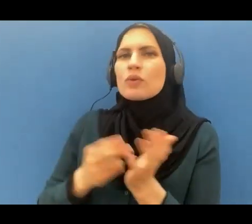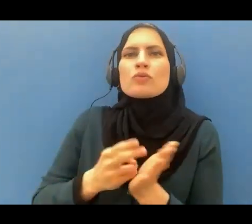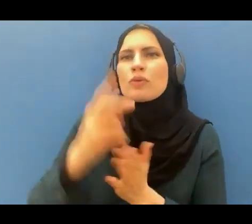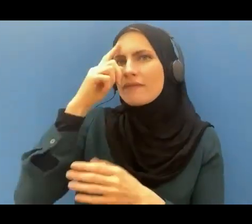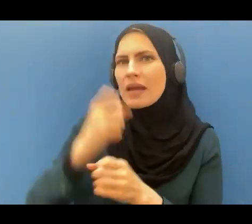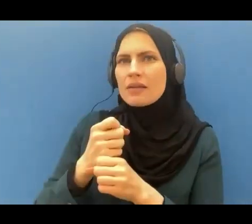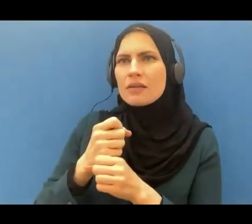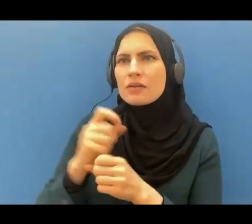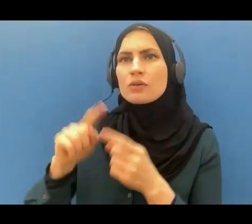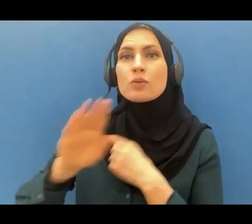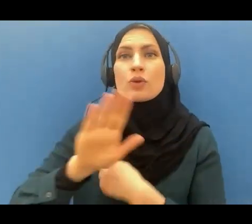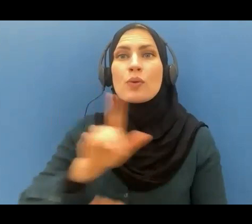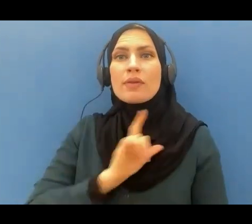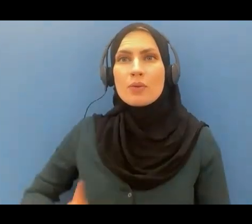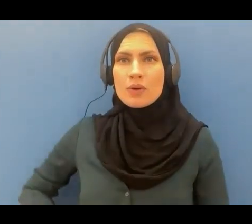and submit to him